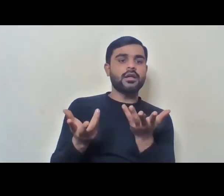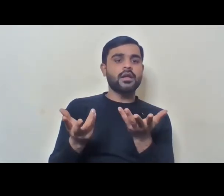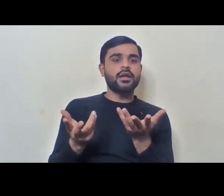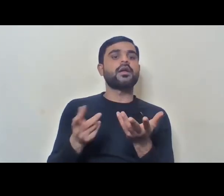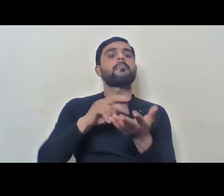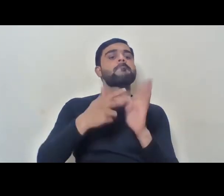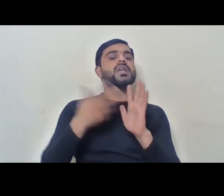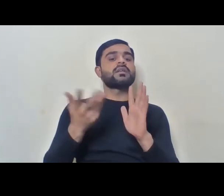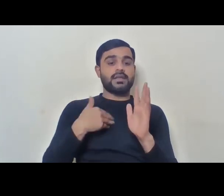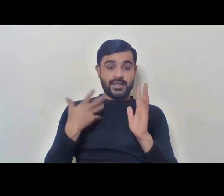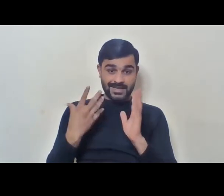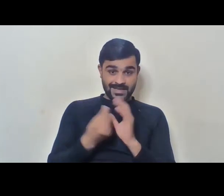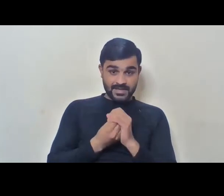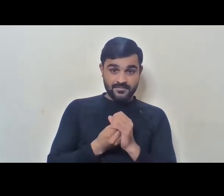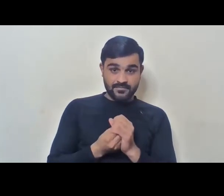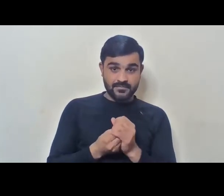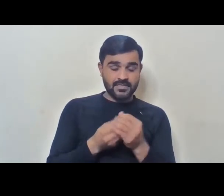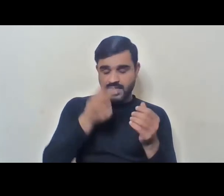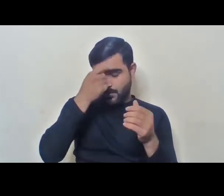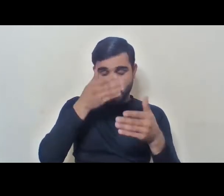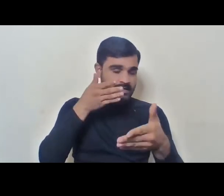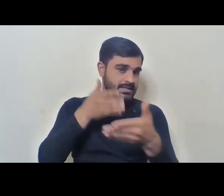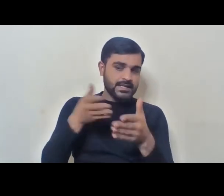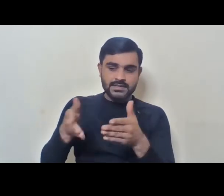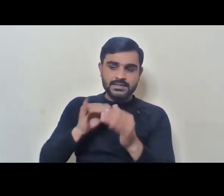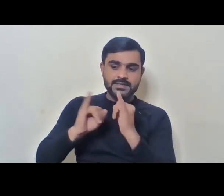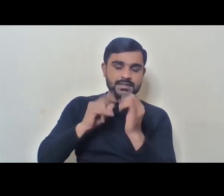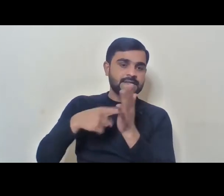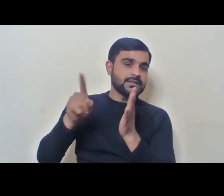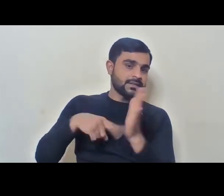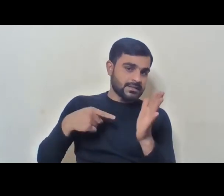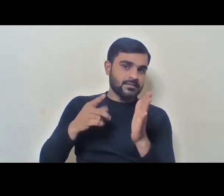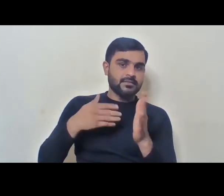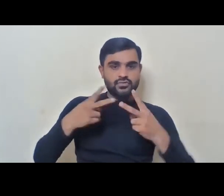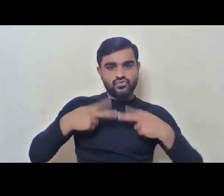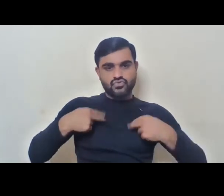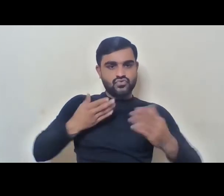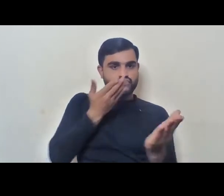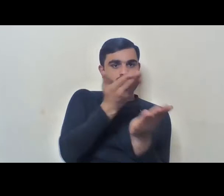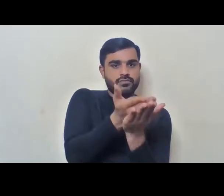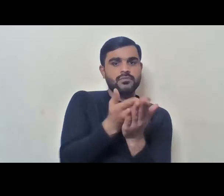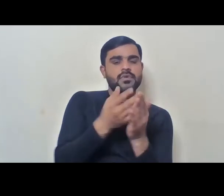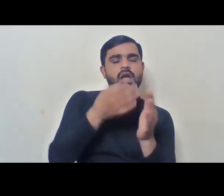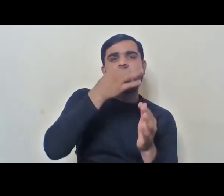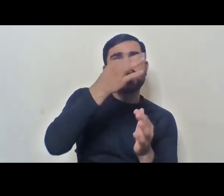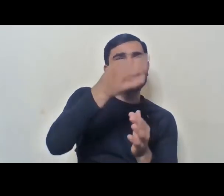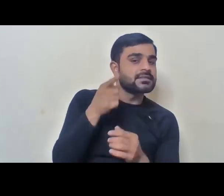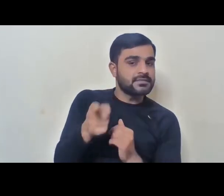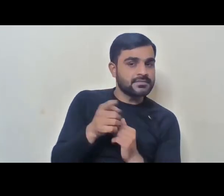So, we challenged his rejection and we went to court and we asked the court that